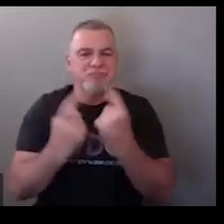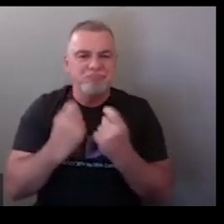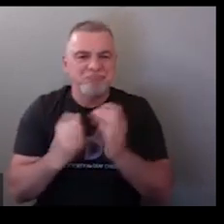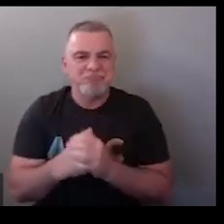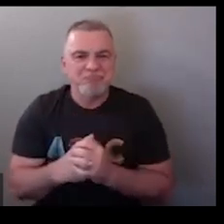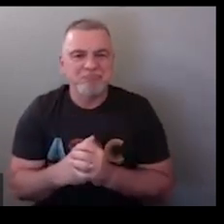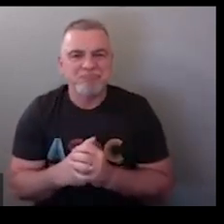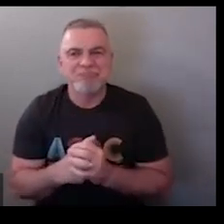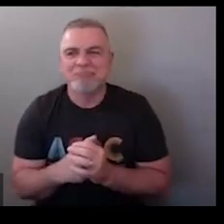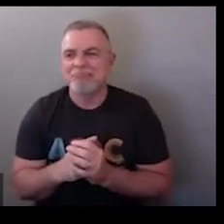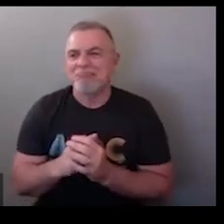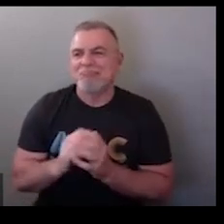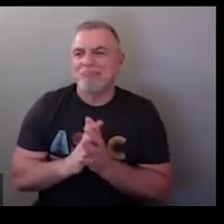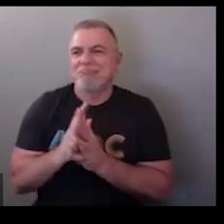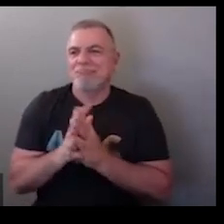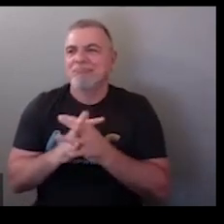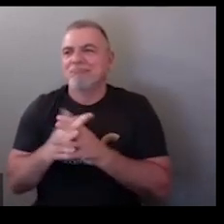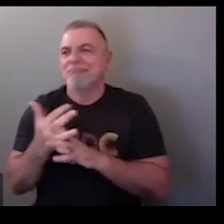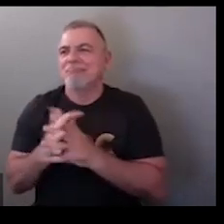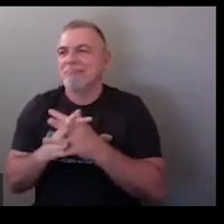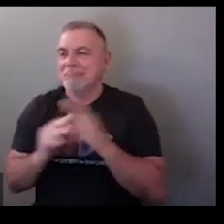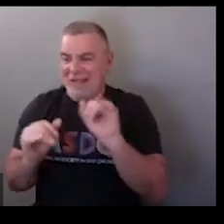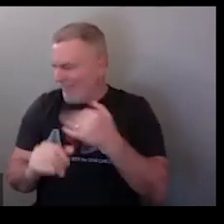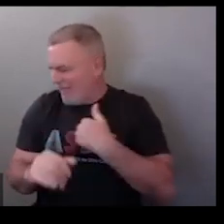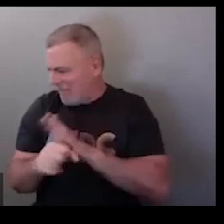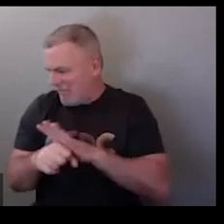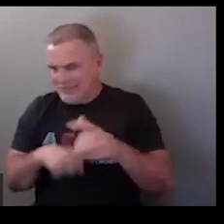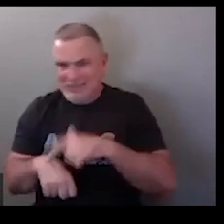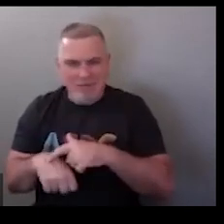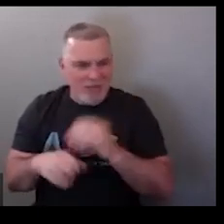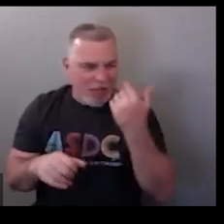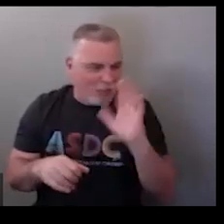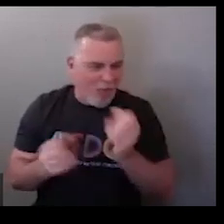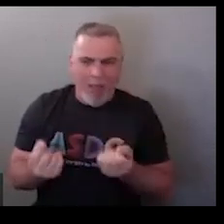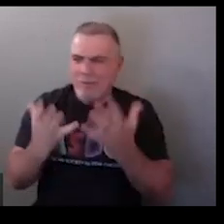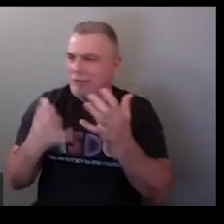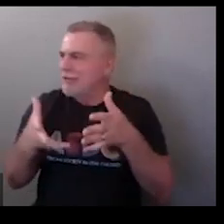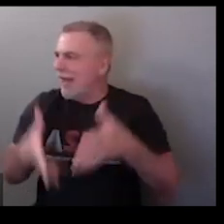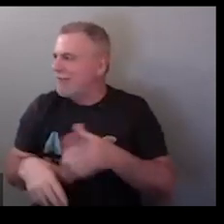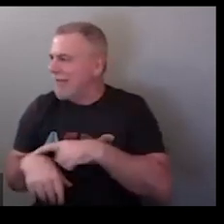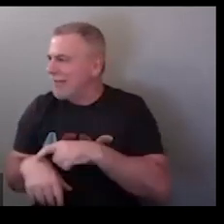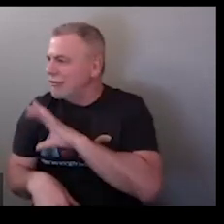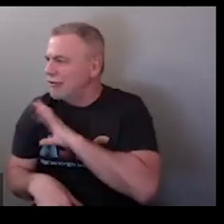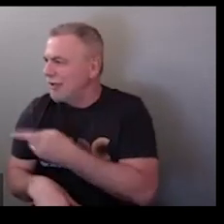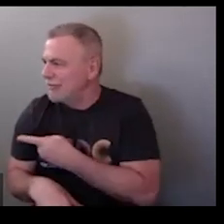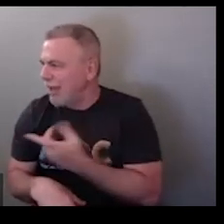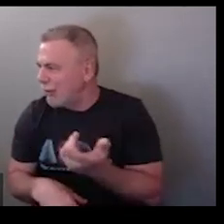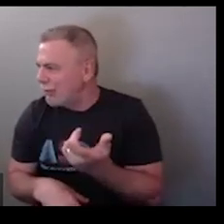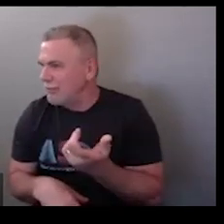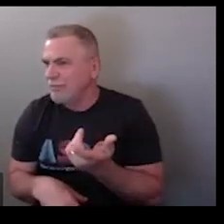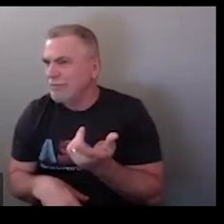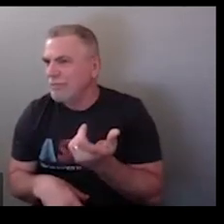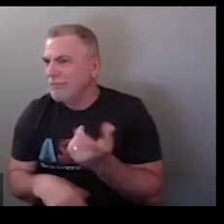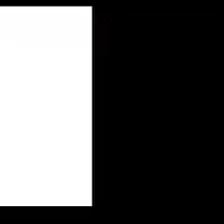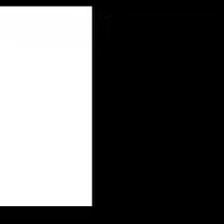any other vocabulary or any other things you might want me to explain on I think we got I don't know how much time we have I can't see the clock